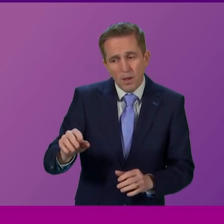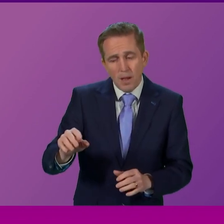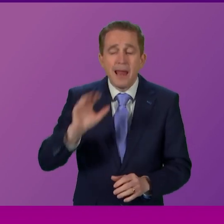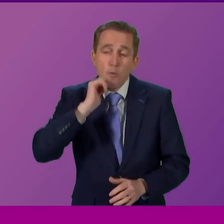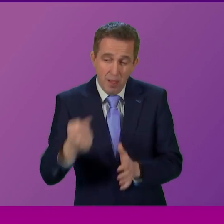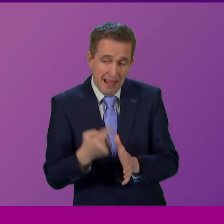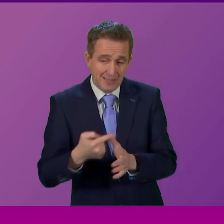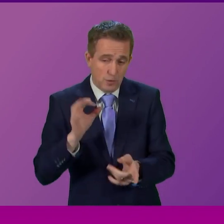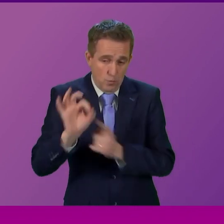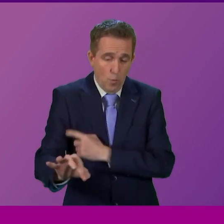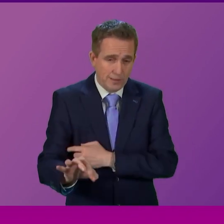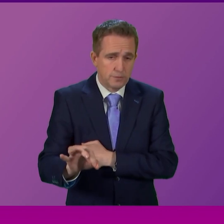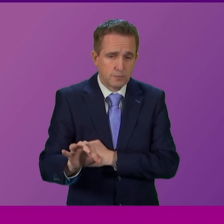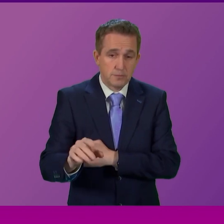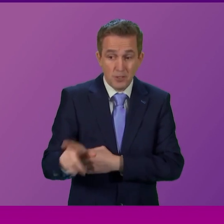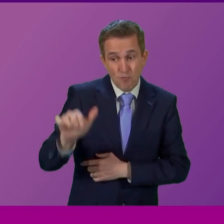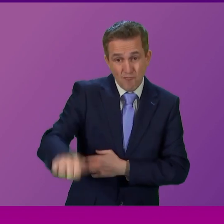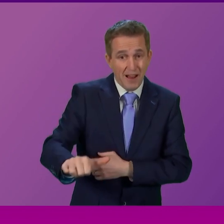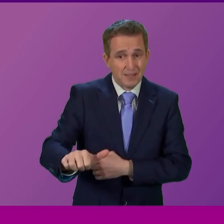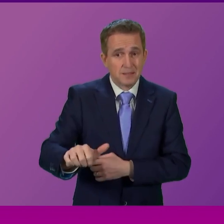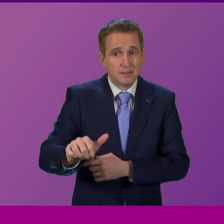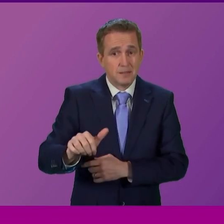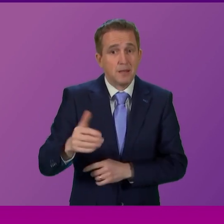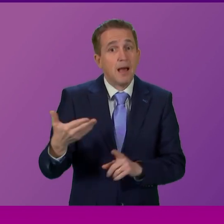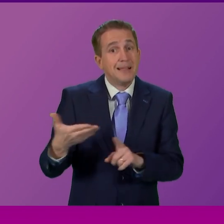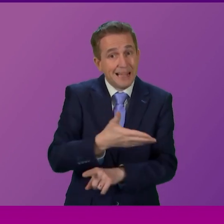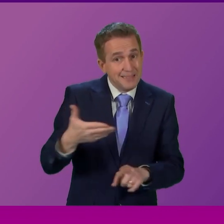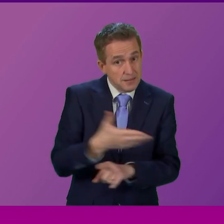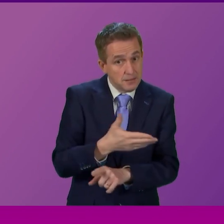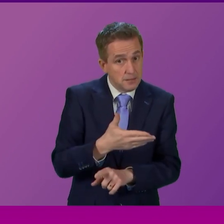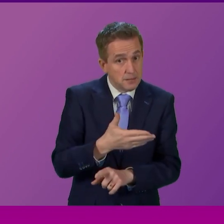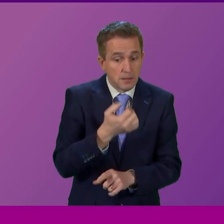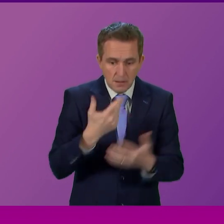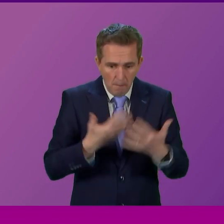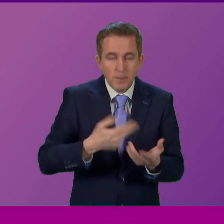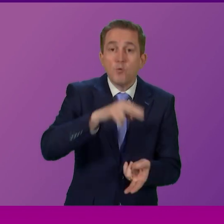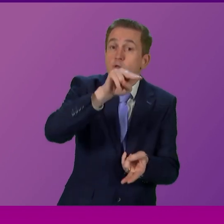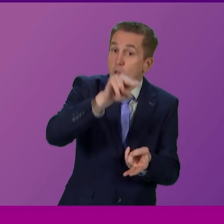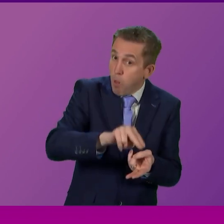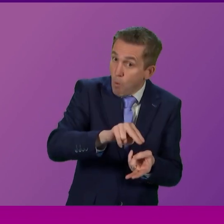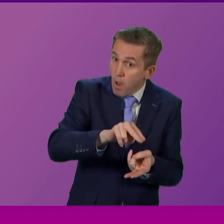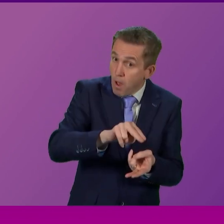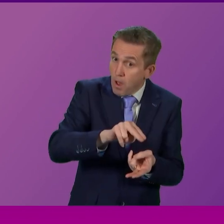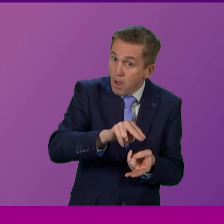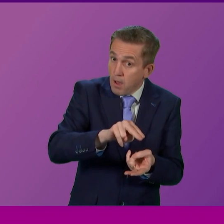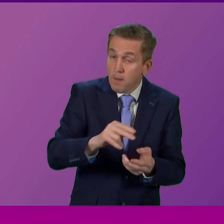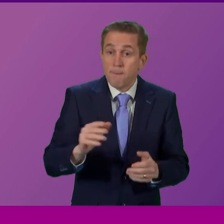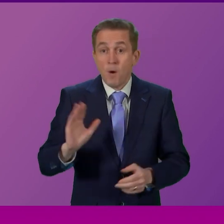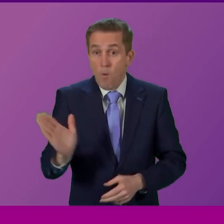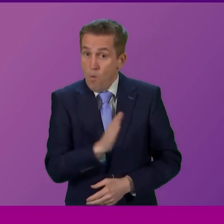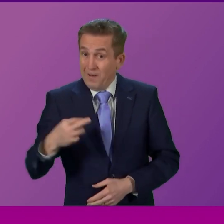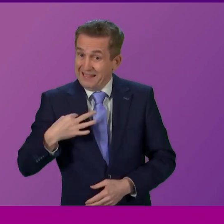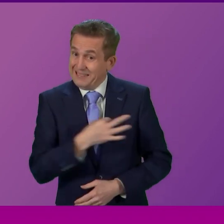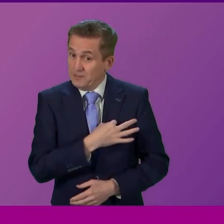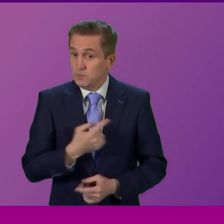question directly is that she's right attendances were lower but what that masks of course is that any clinician on the front line will tell you